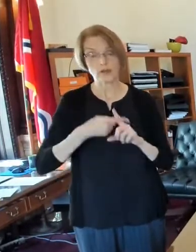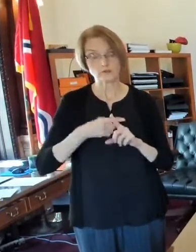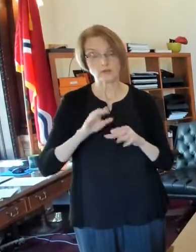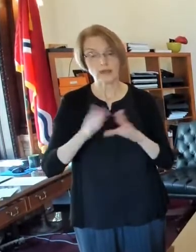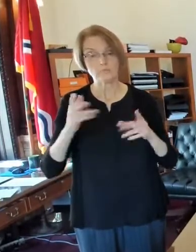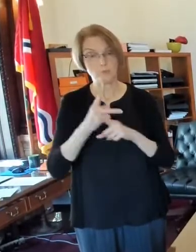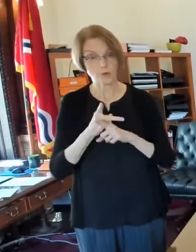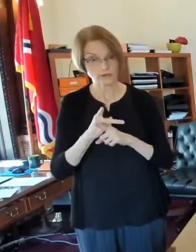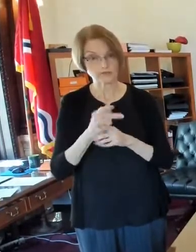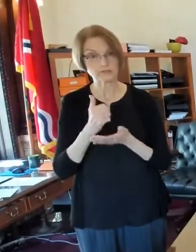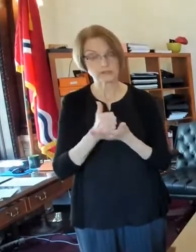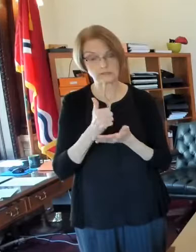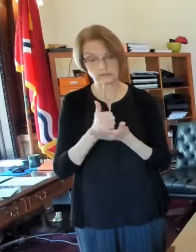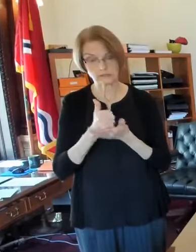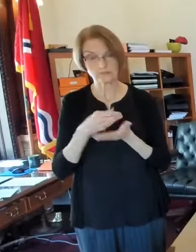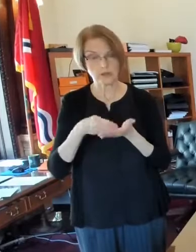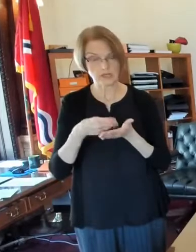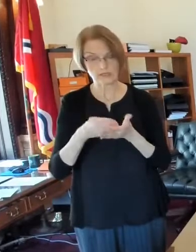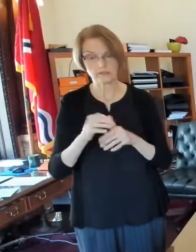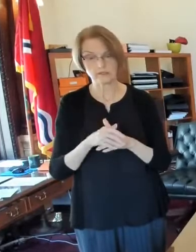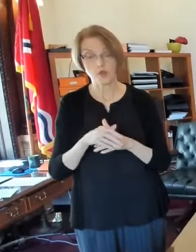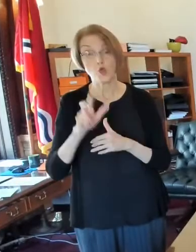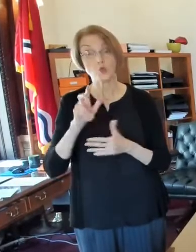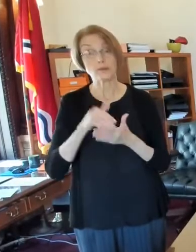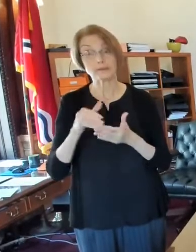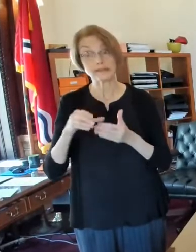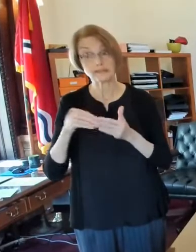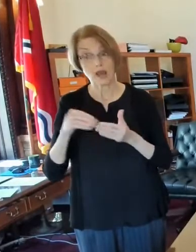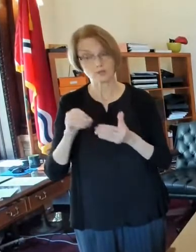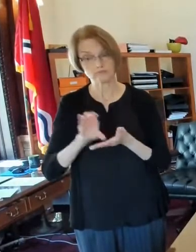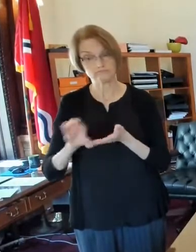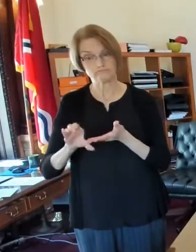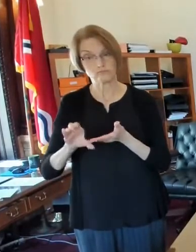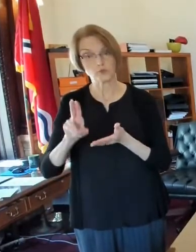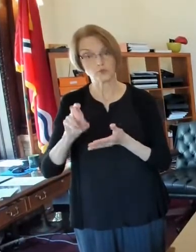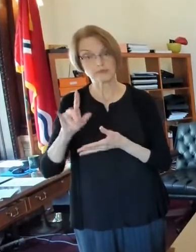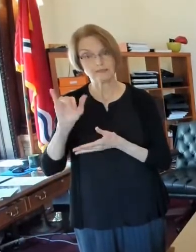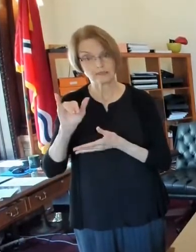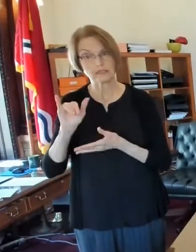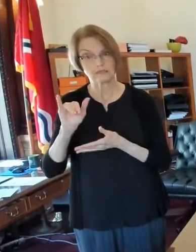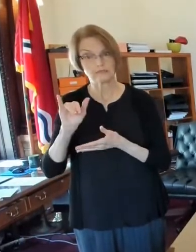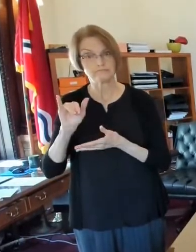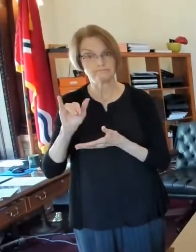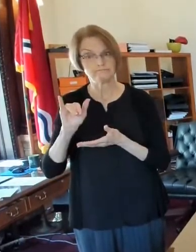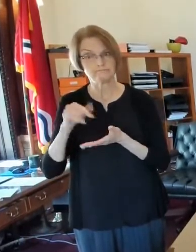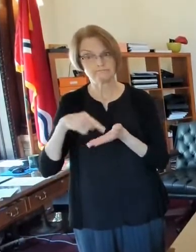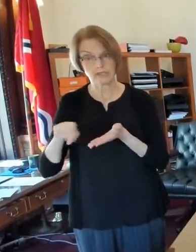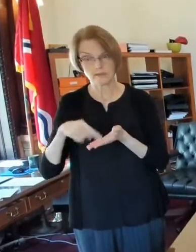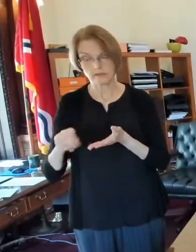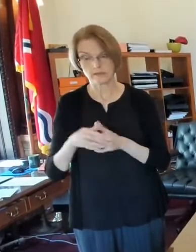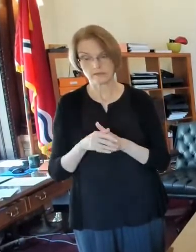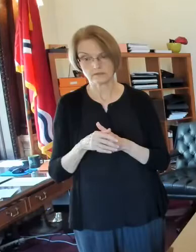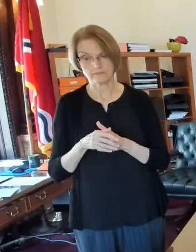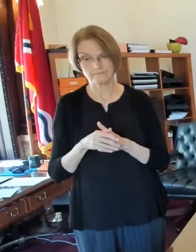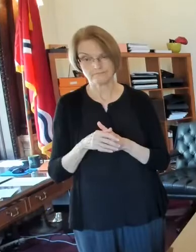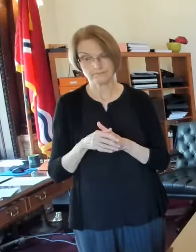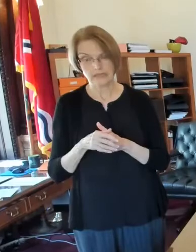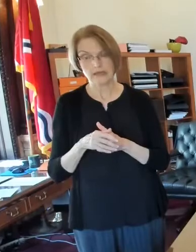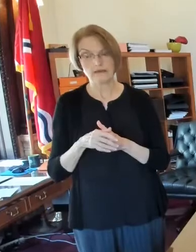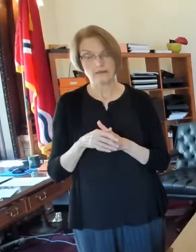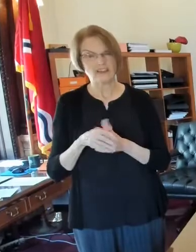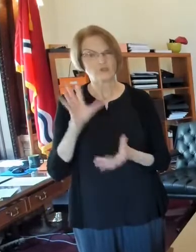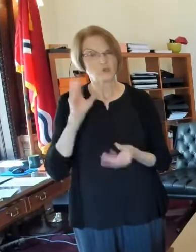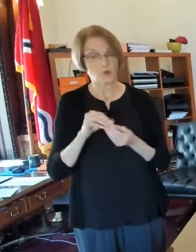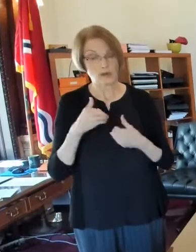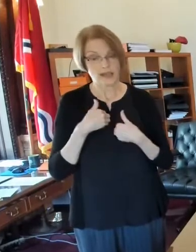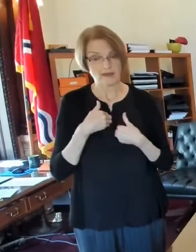million we've funded in utility assistance. I think we've spent close to half of that at this